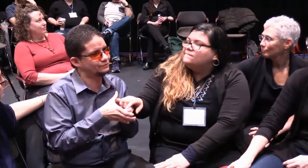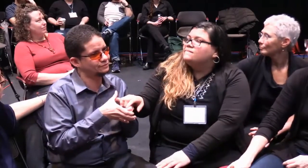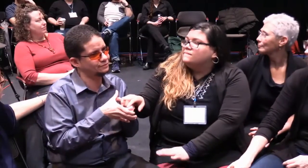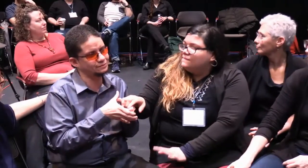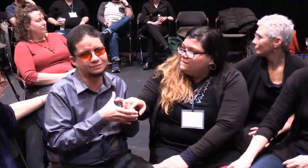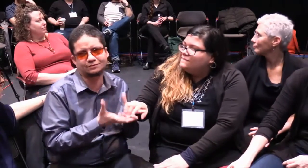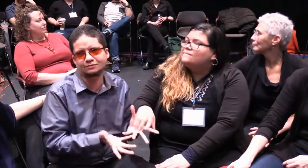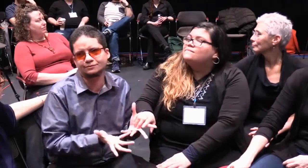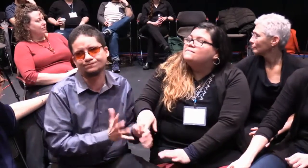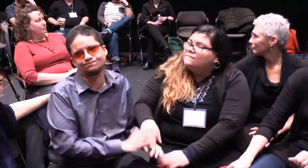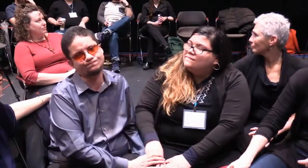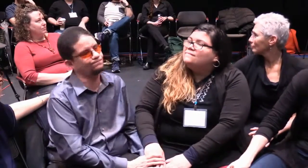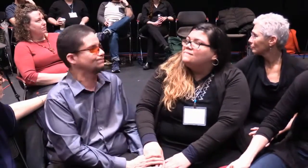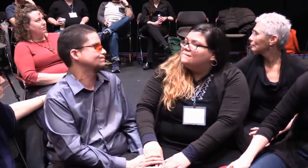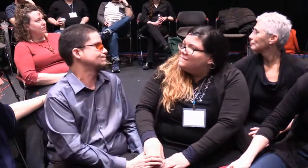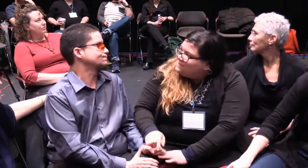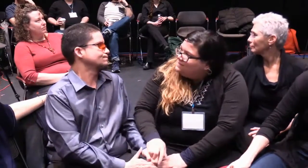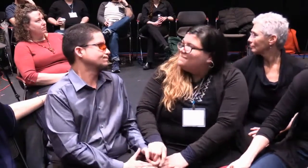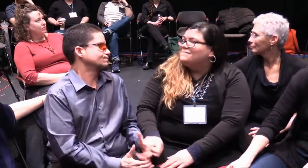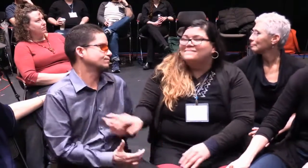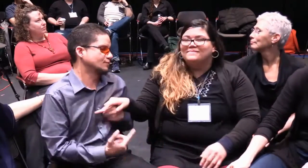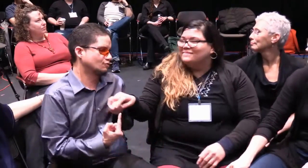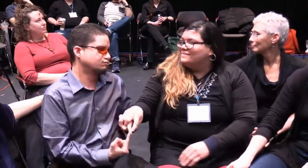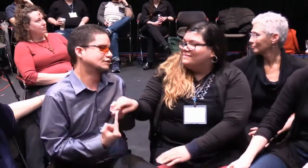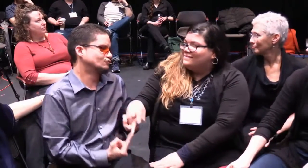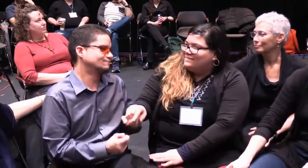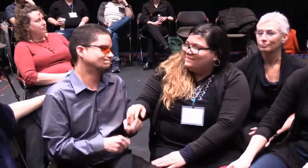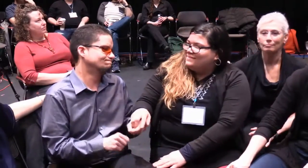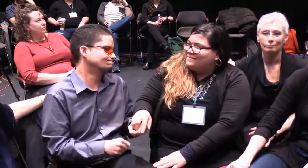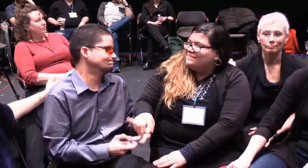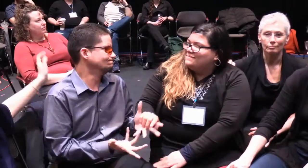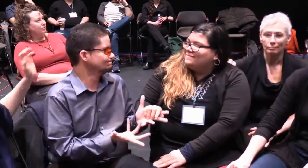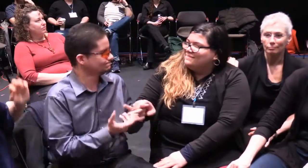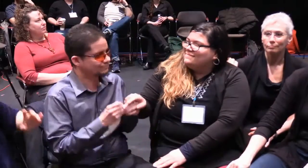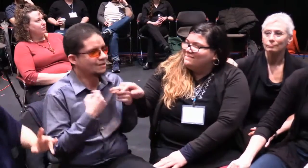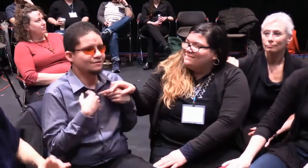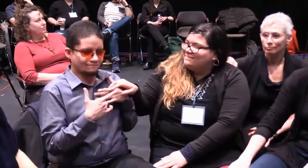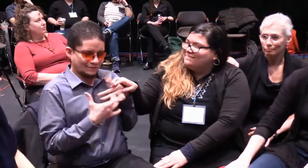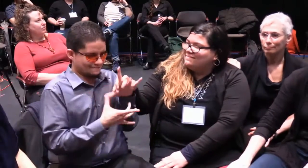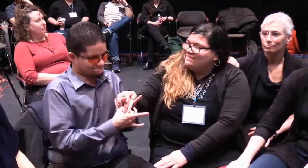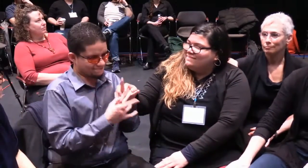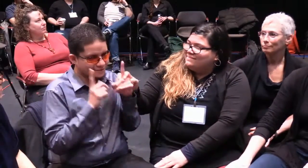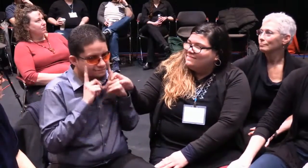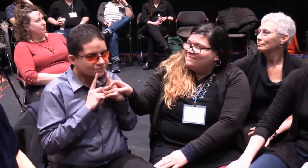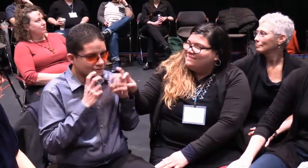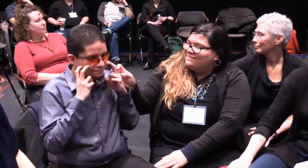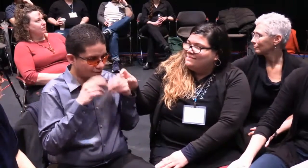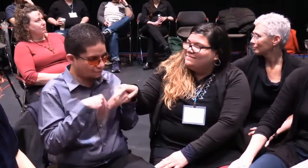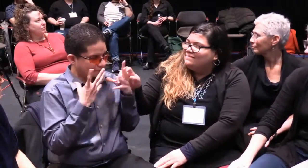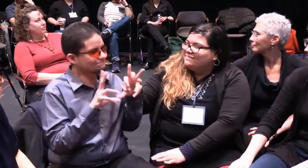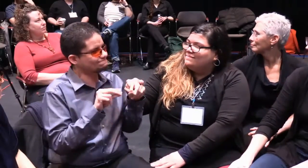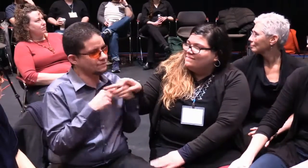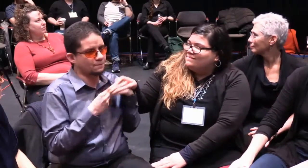being misunderstood and being mislabeled and misunderstood and ostracized because of my membership